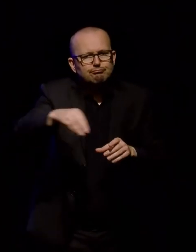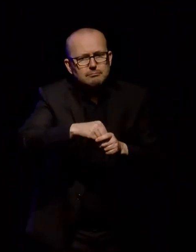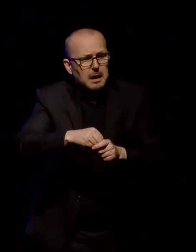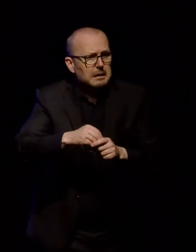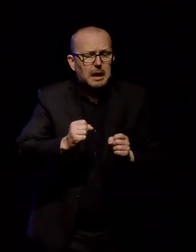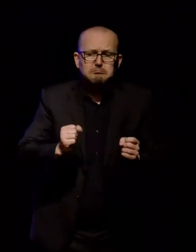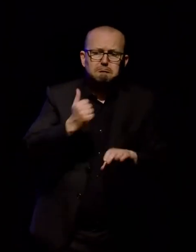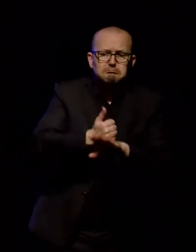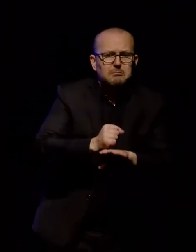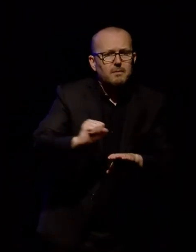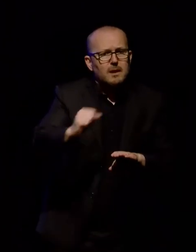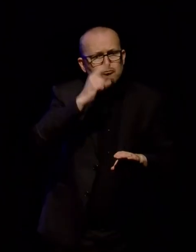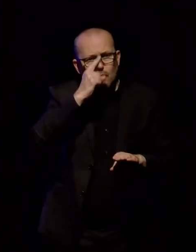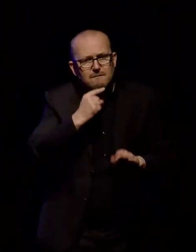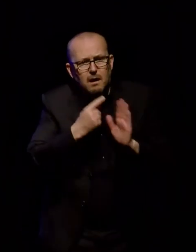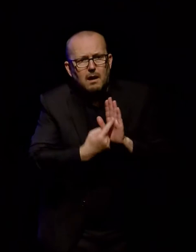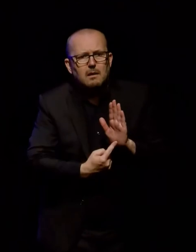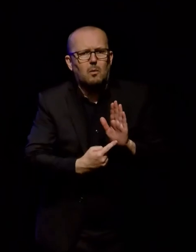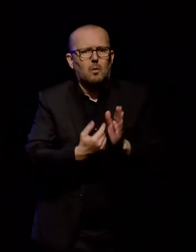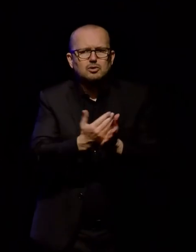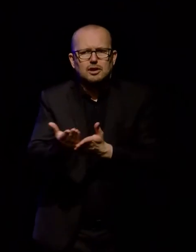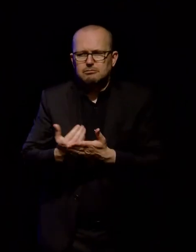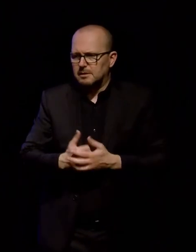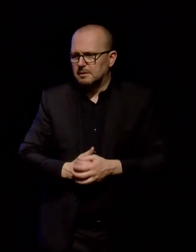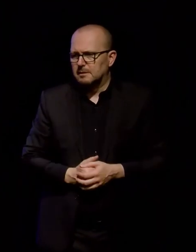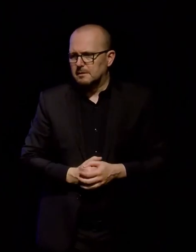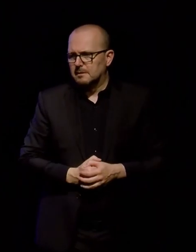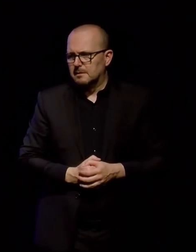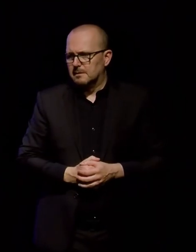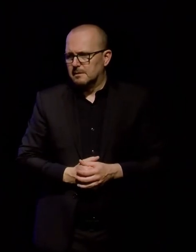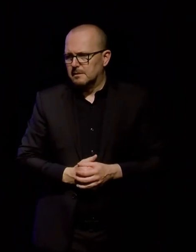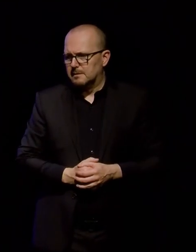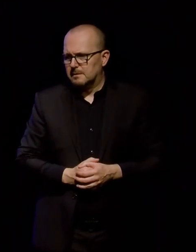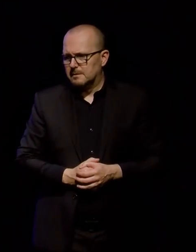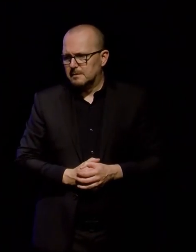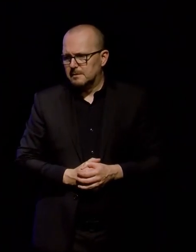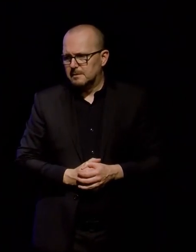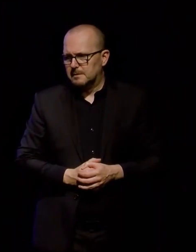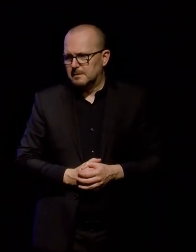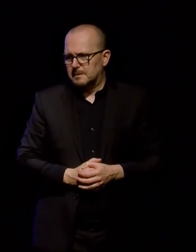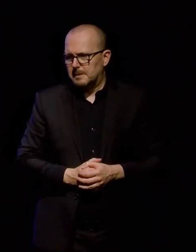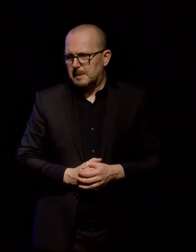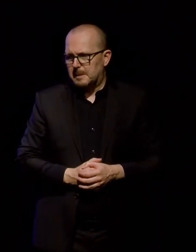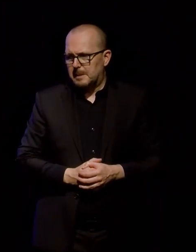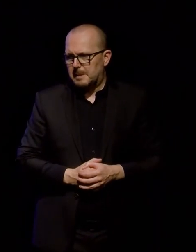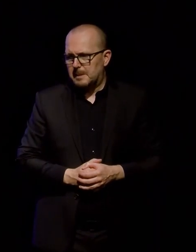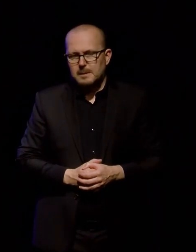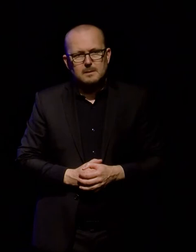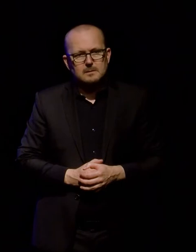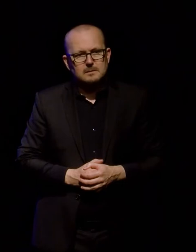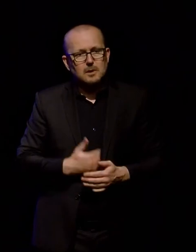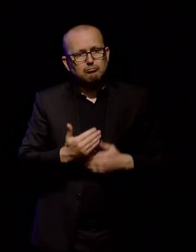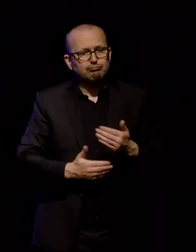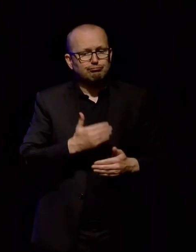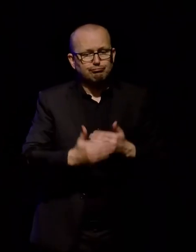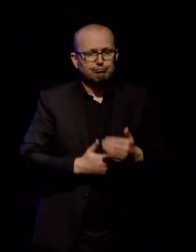collection sharing. So how were we measuring how well we were doing? We monitored growth. We've